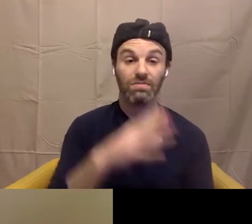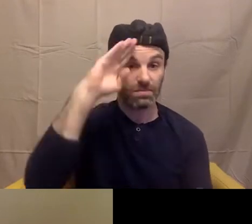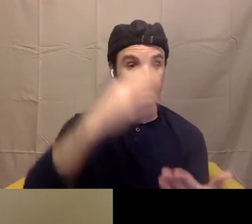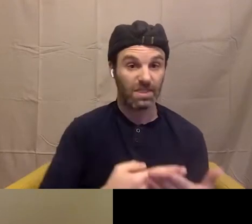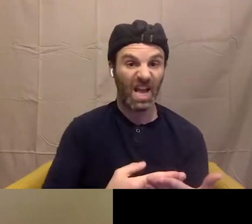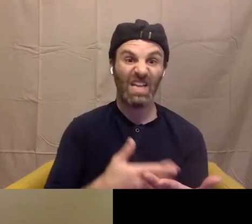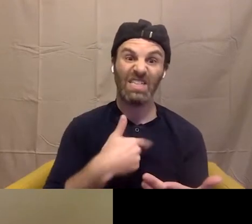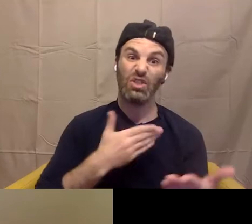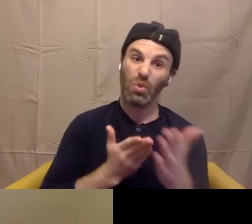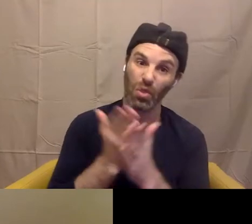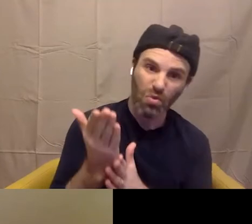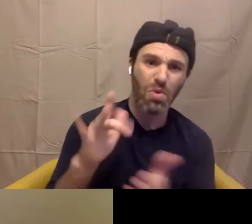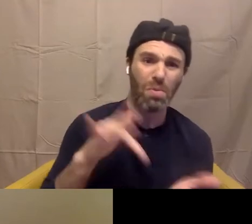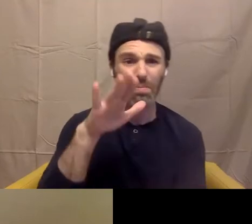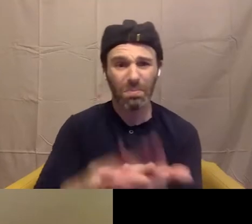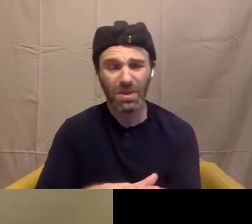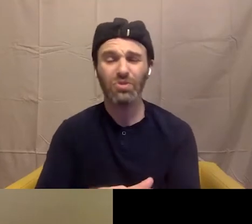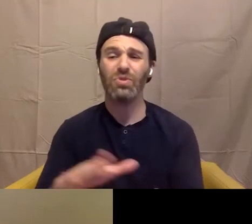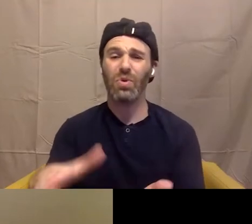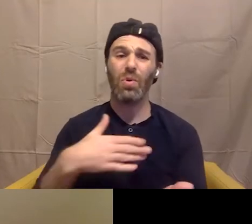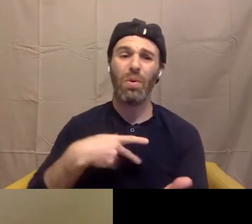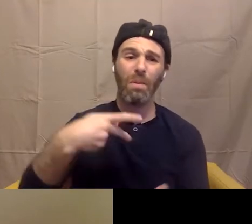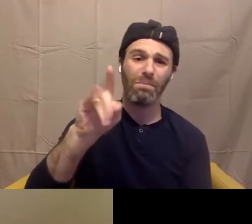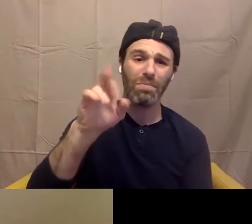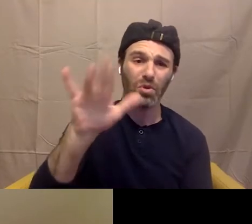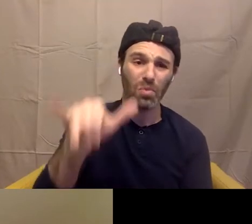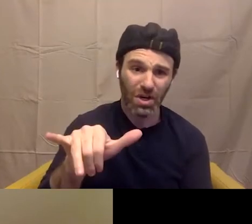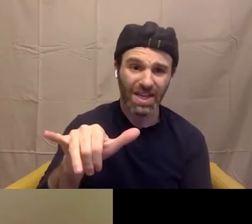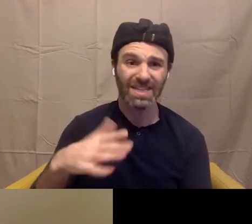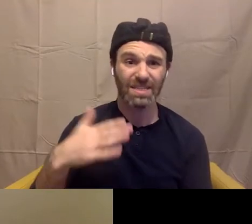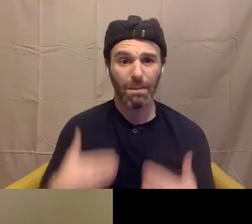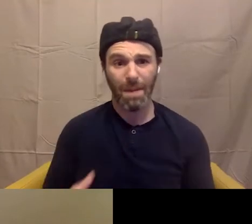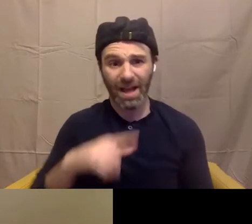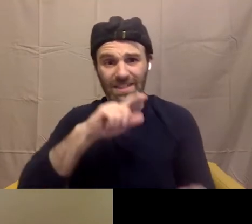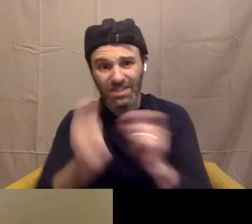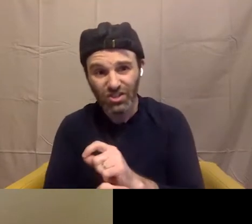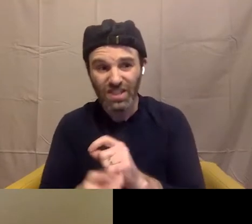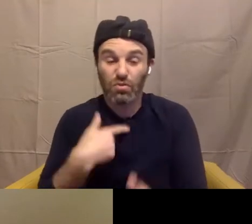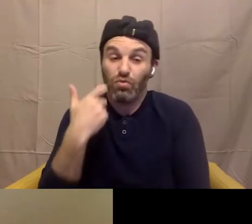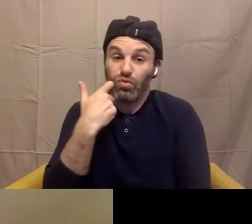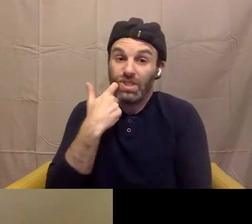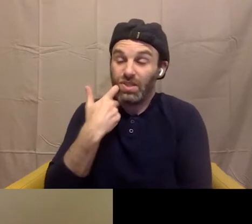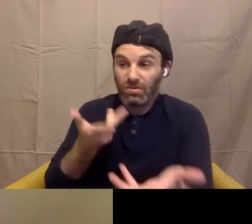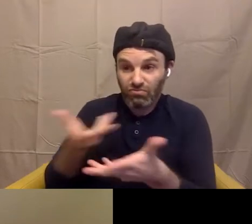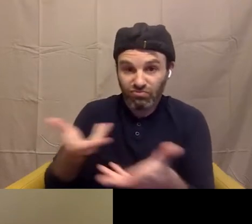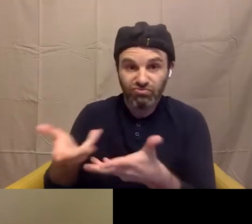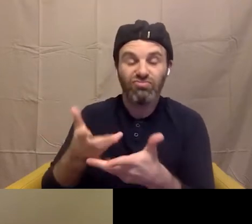middle school. And recently we were having conversations about relationships and the dating scene.